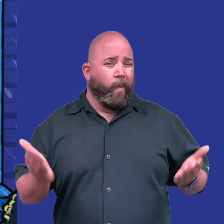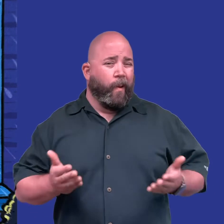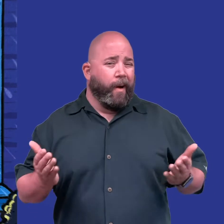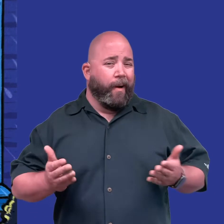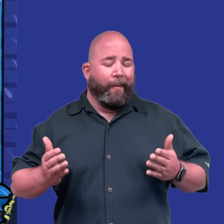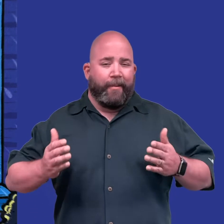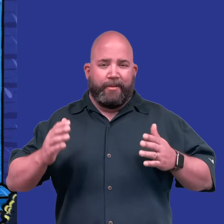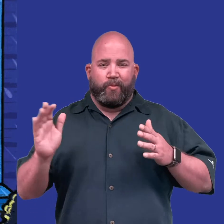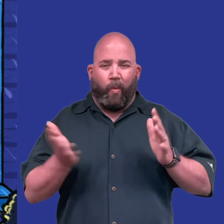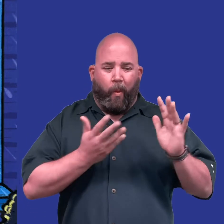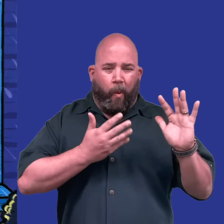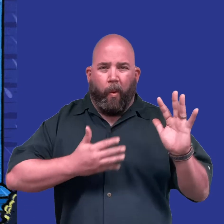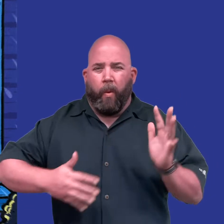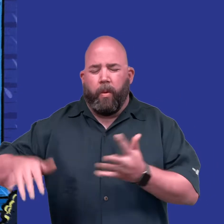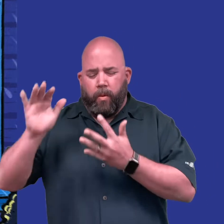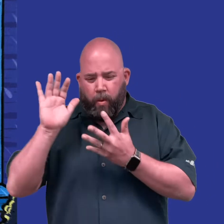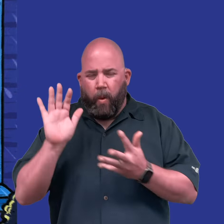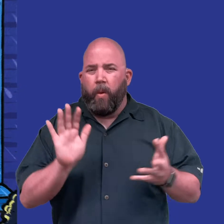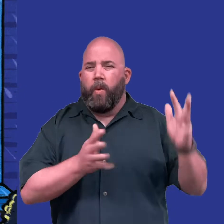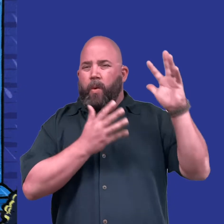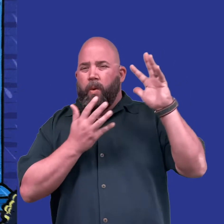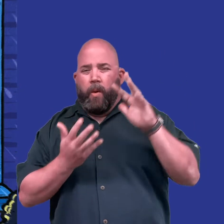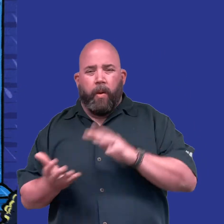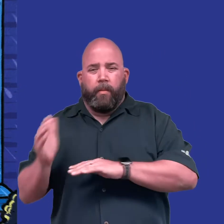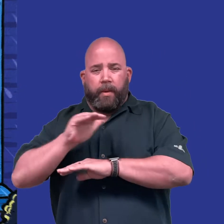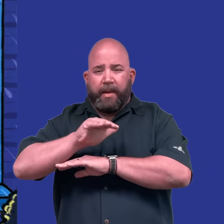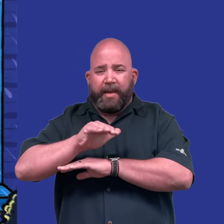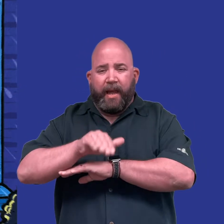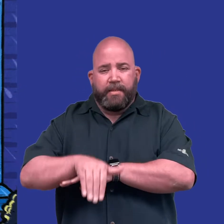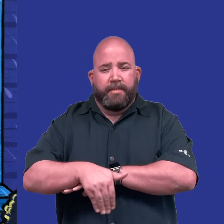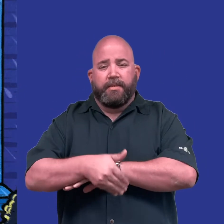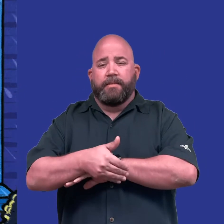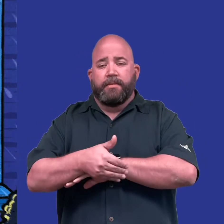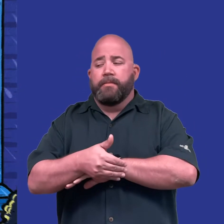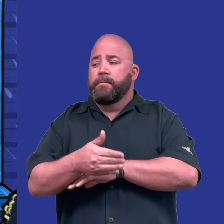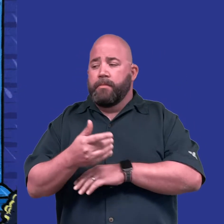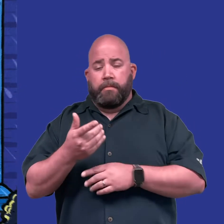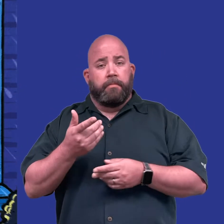The name of the book is Stormy Night by Selina Yoon.